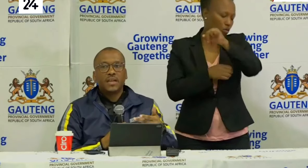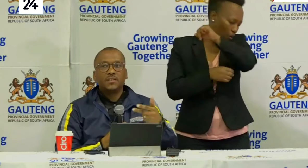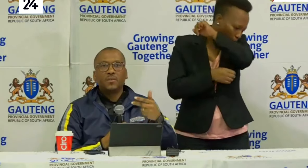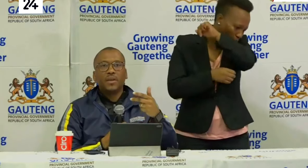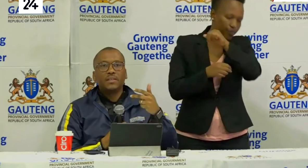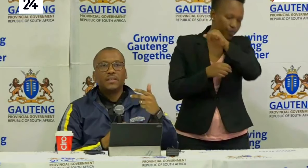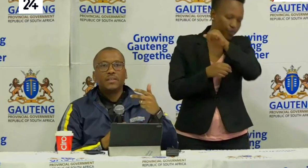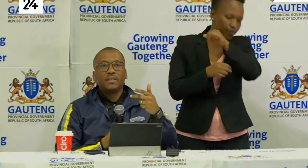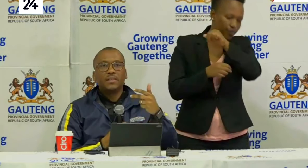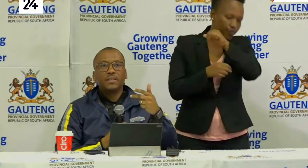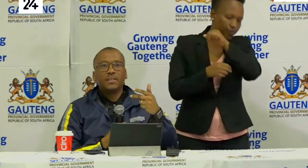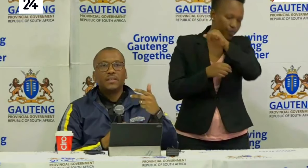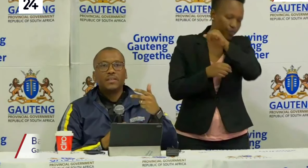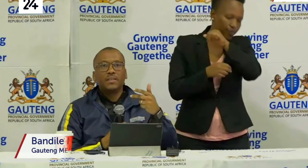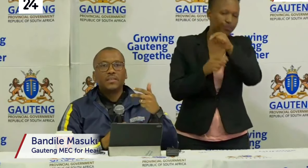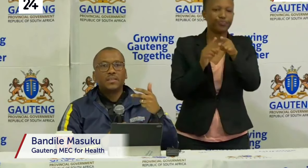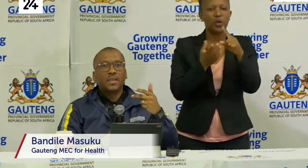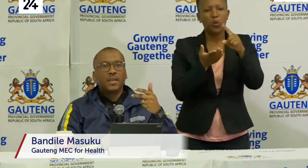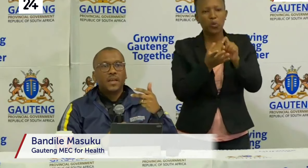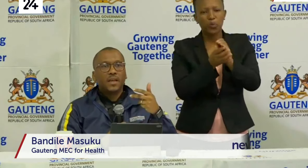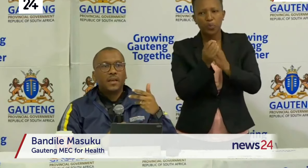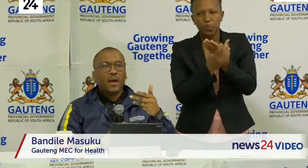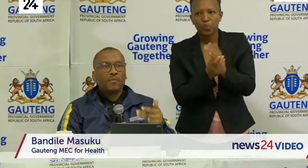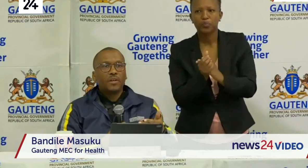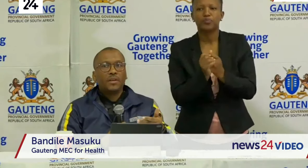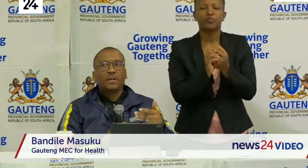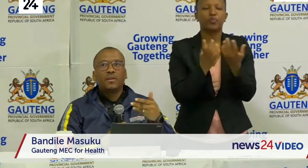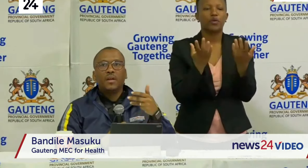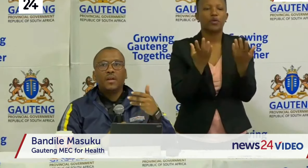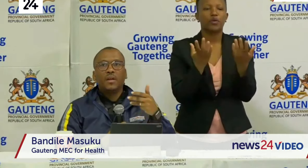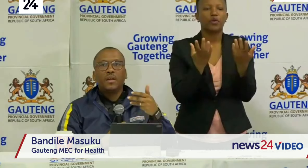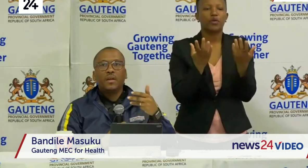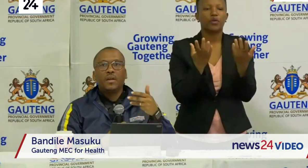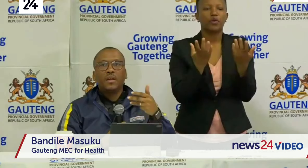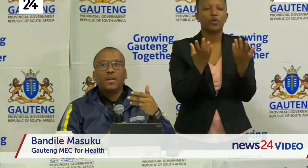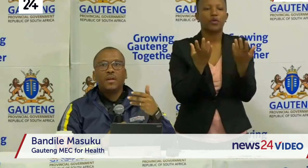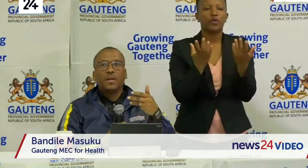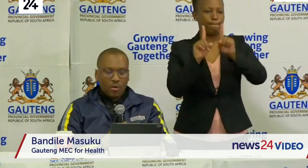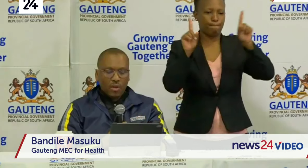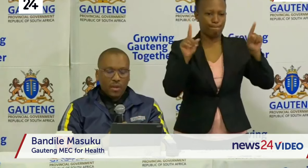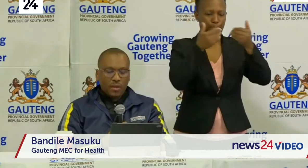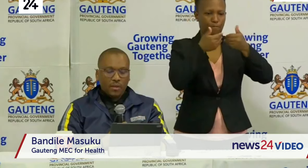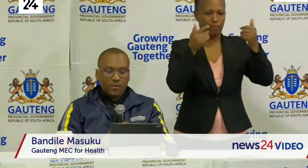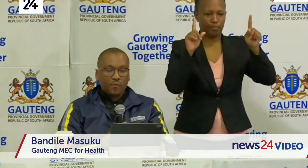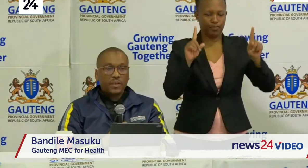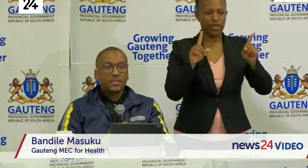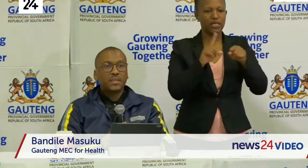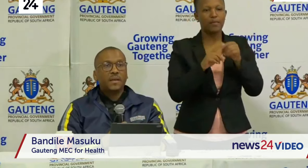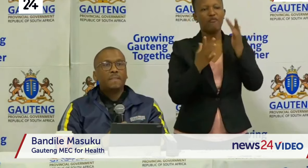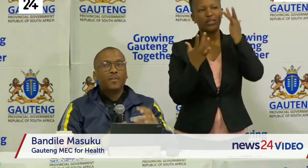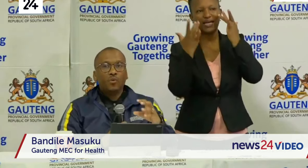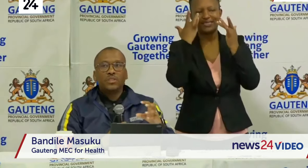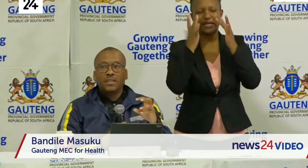sanitizing your hands avoiding contact and so on and even touching your face.